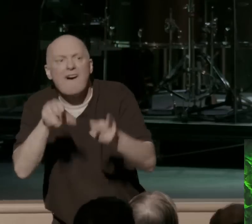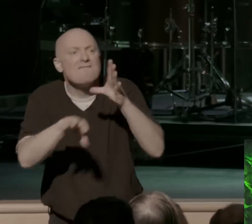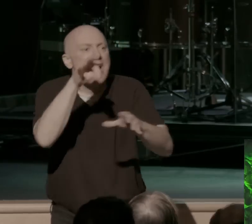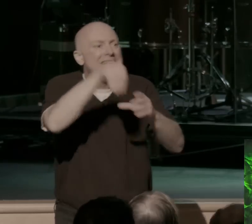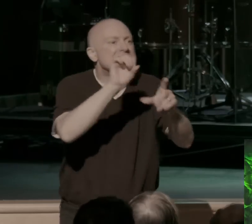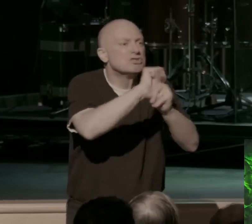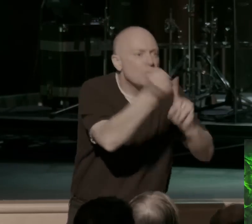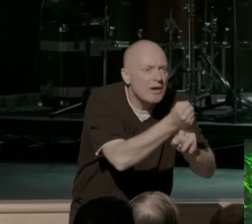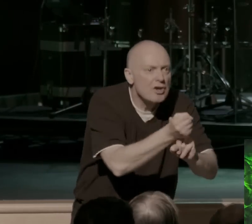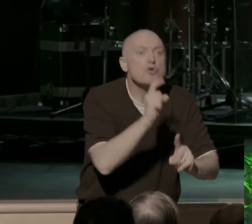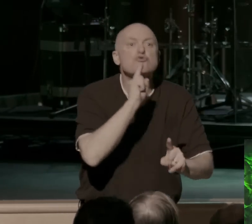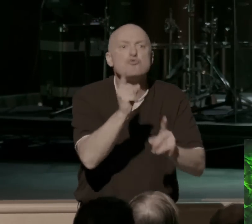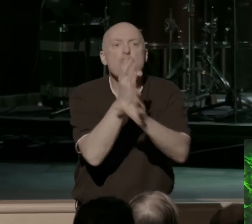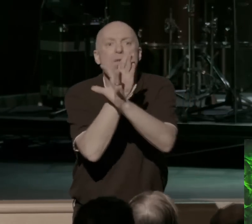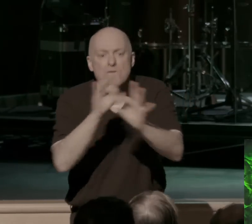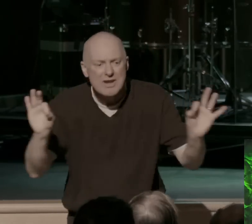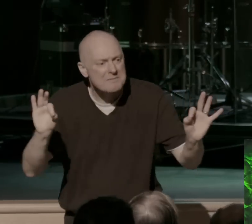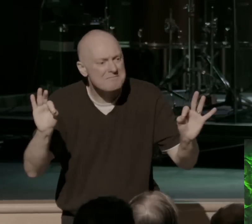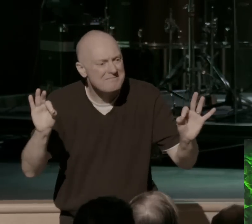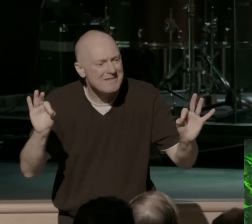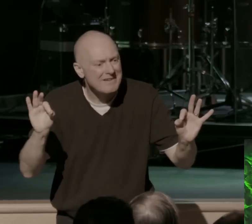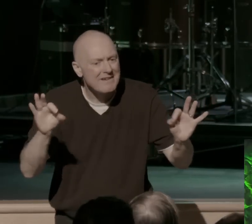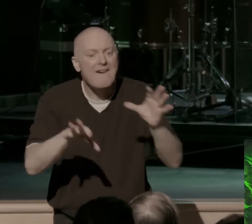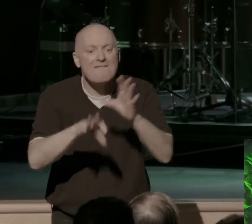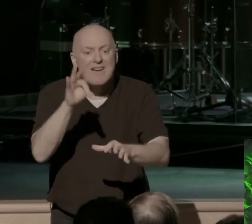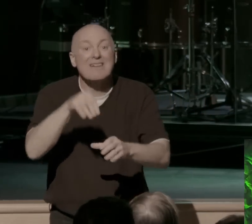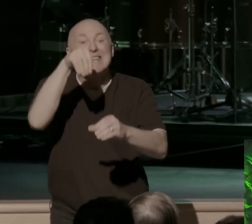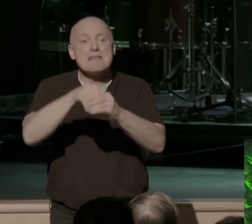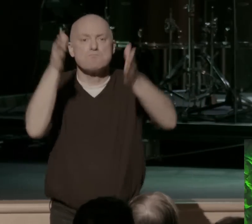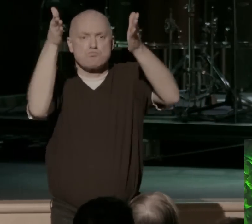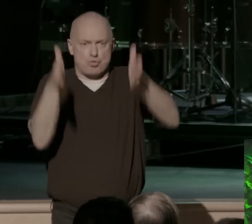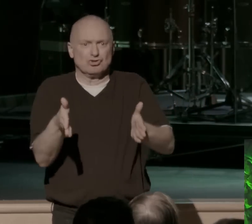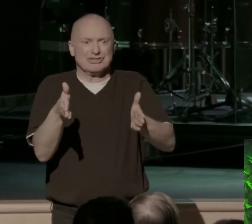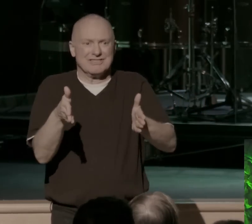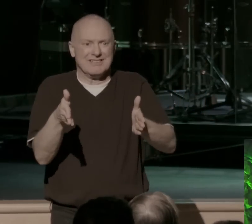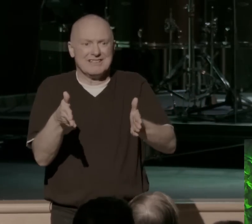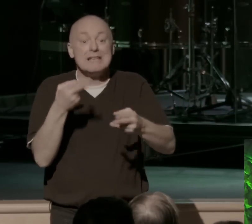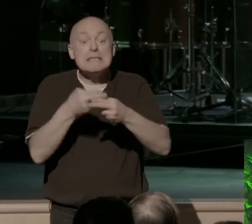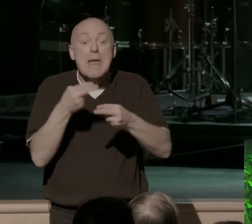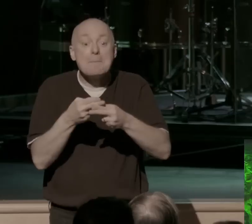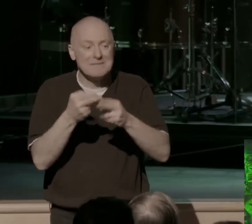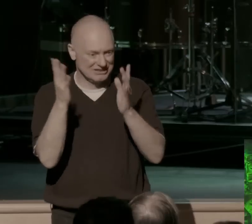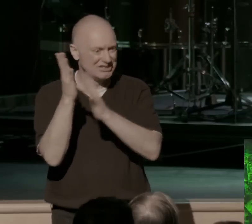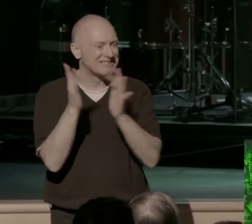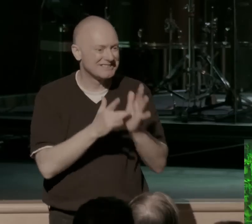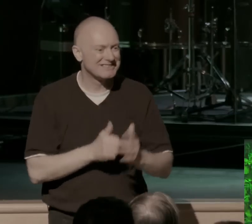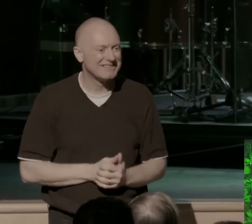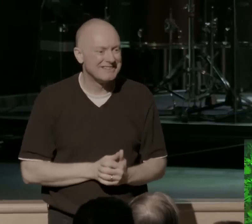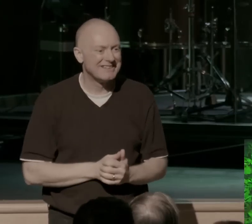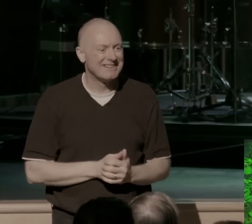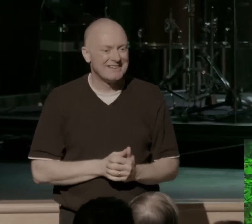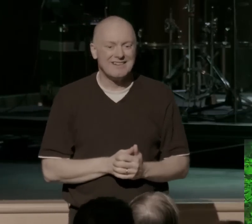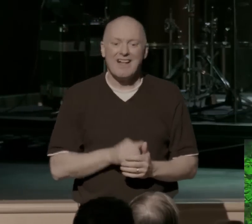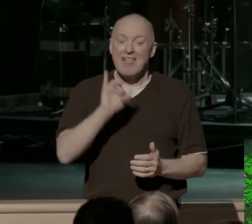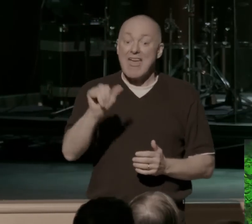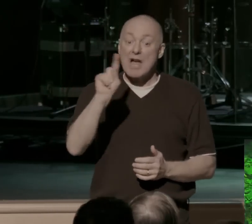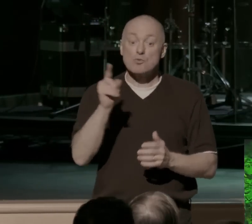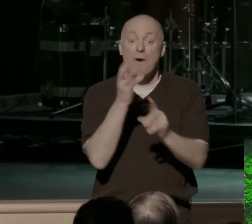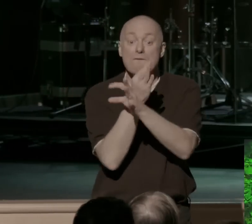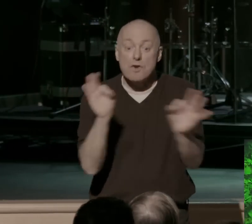situation. True freedom is found in a person, and his name is Jesus. That's where freedom is